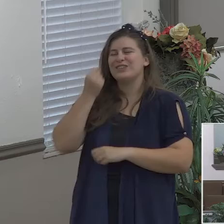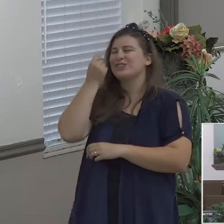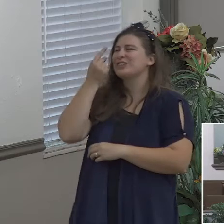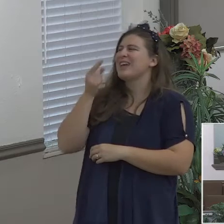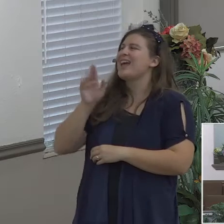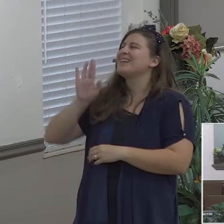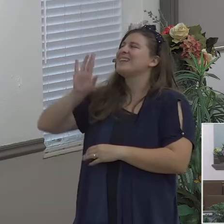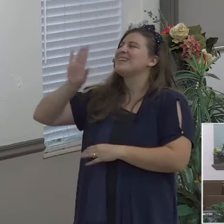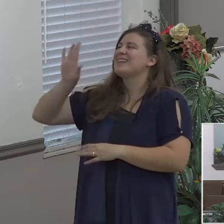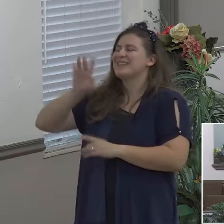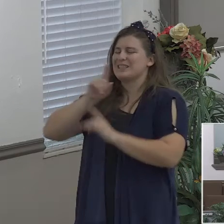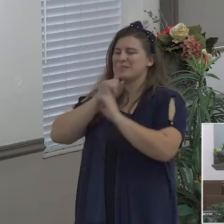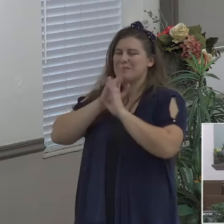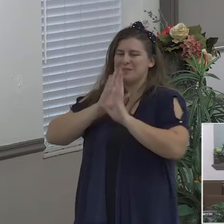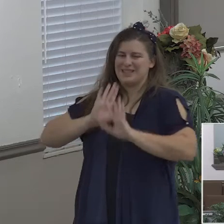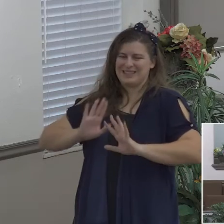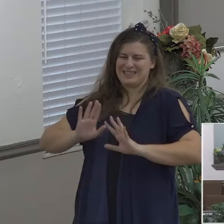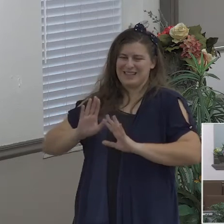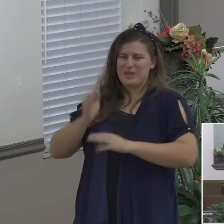are we going to be perfect